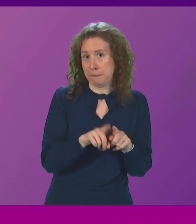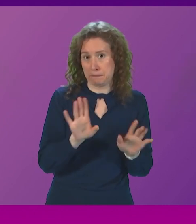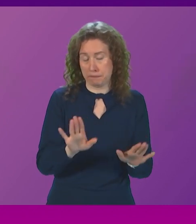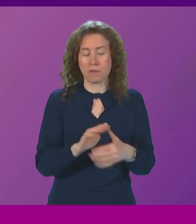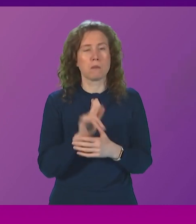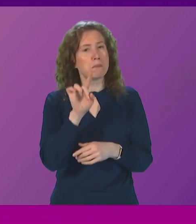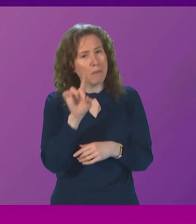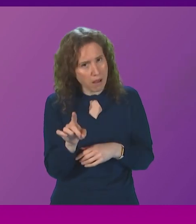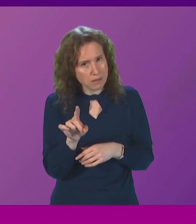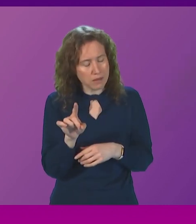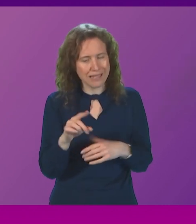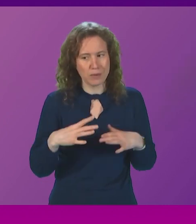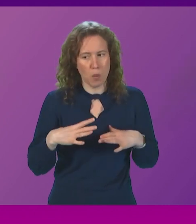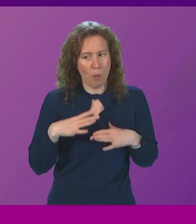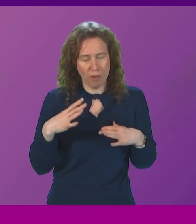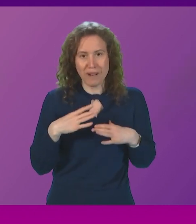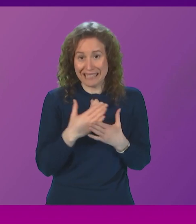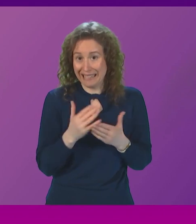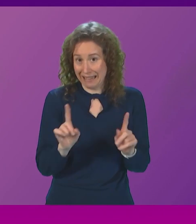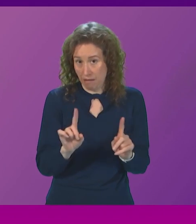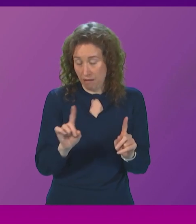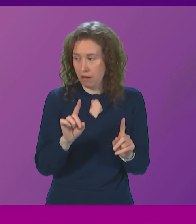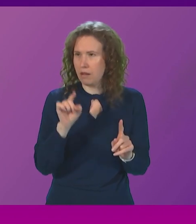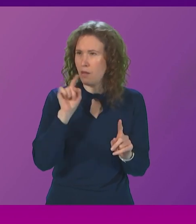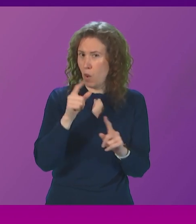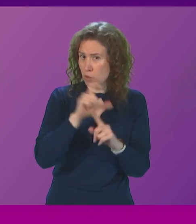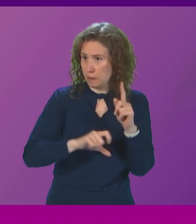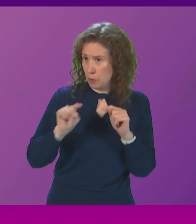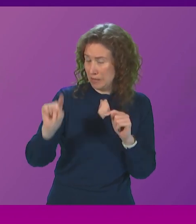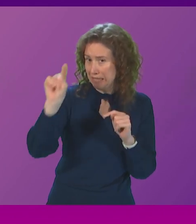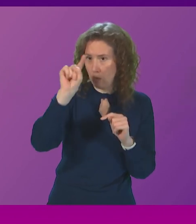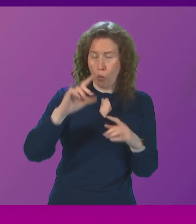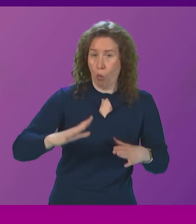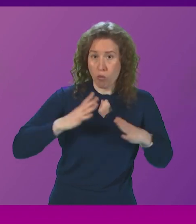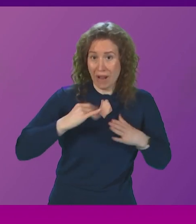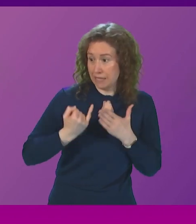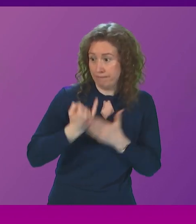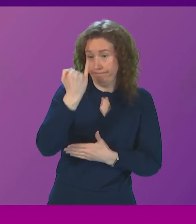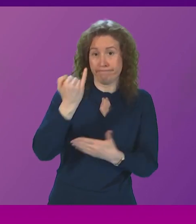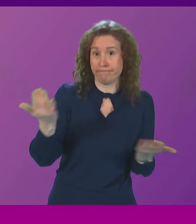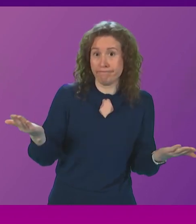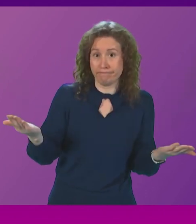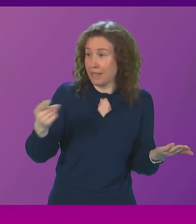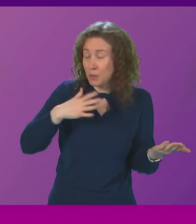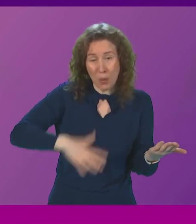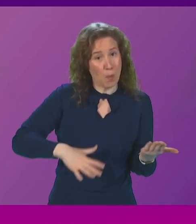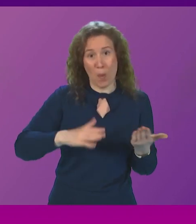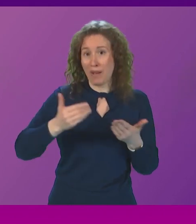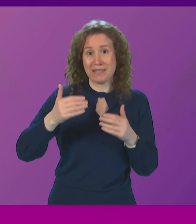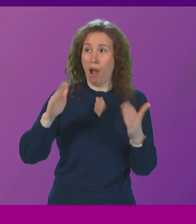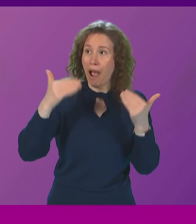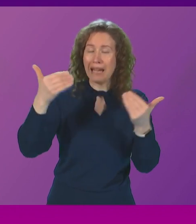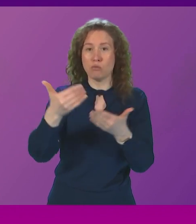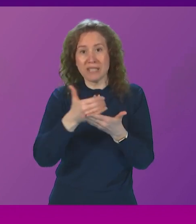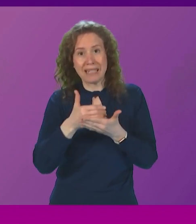well. But it's already crystal clear that these communities are vehemently opposed to these plans. Just